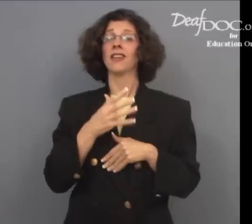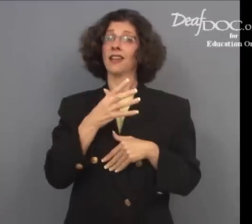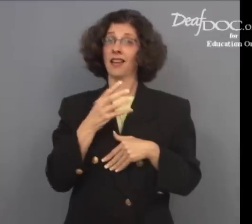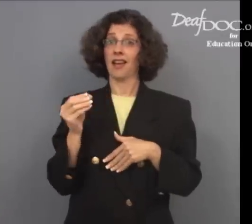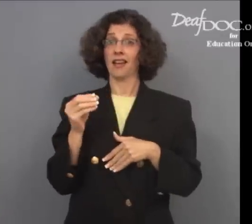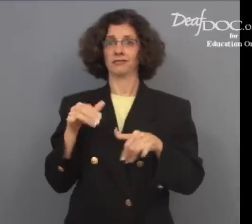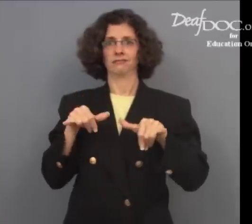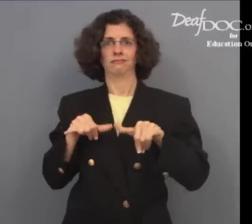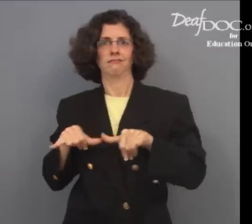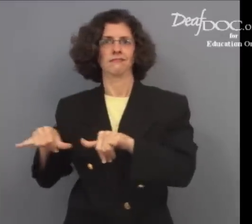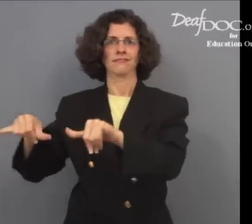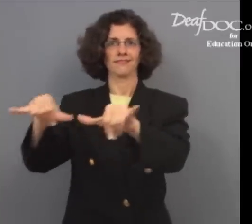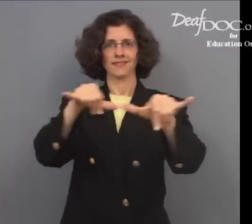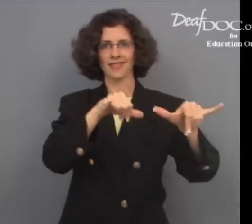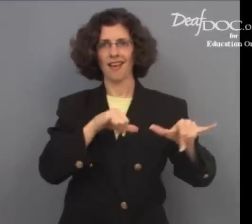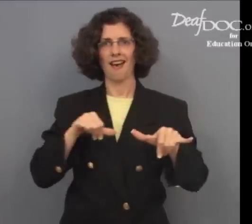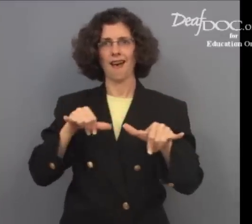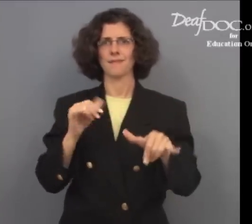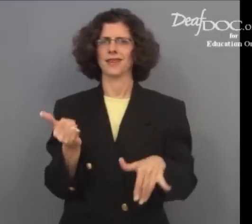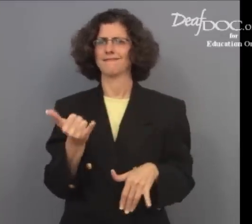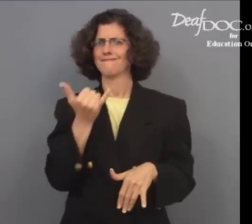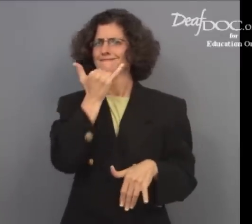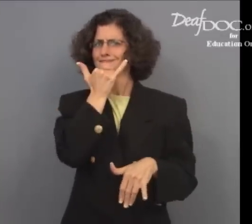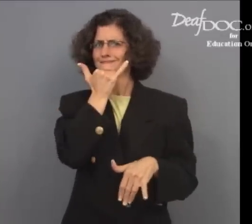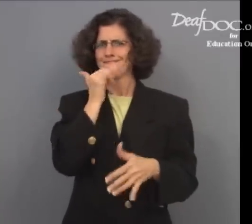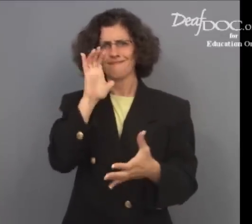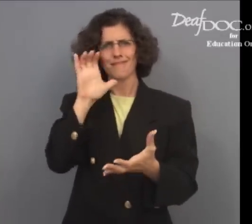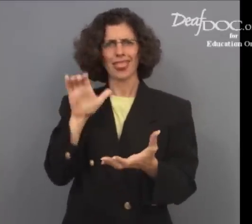and Common Myths.